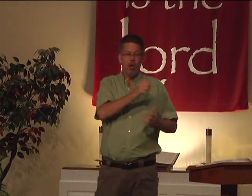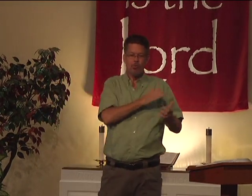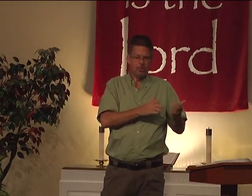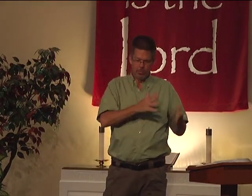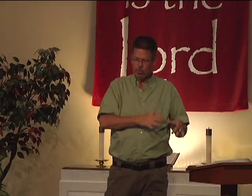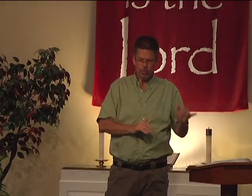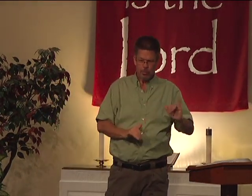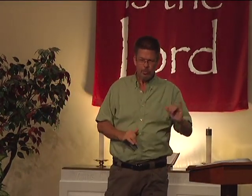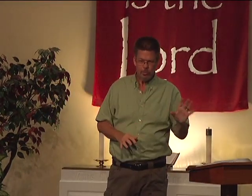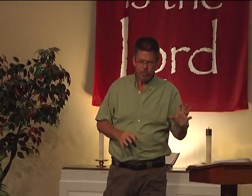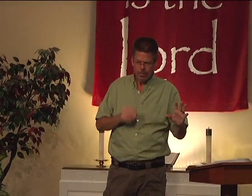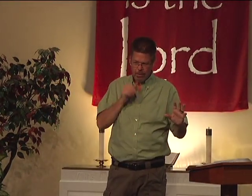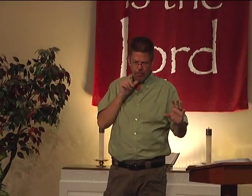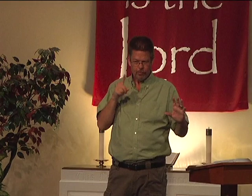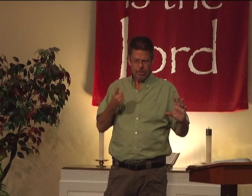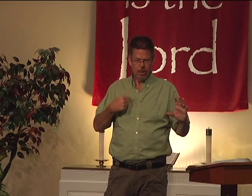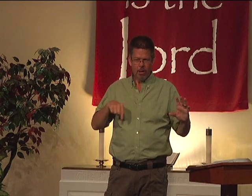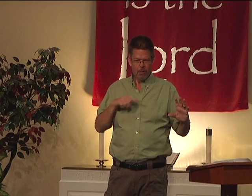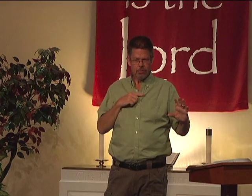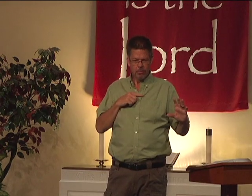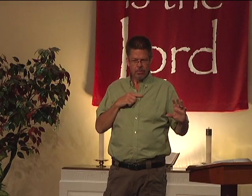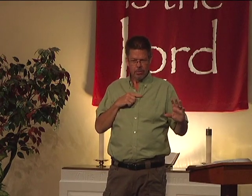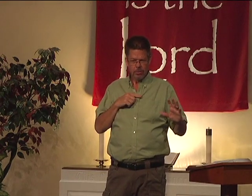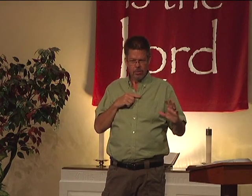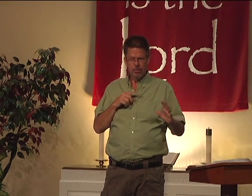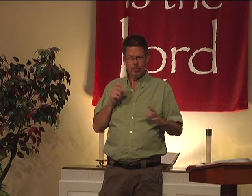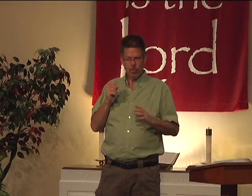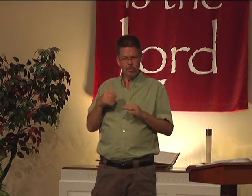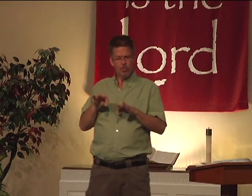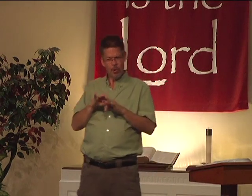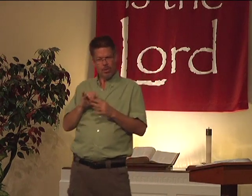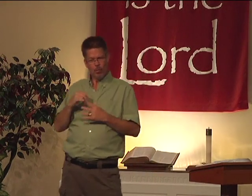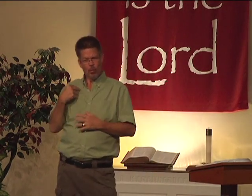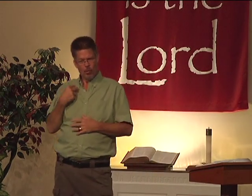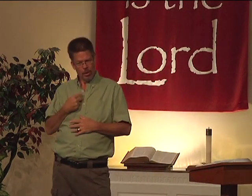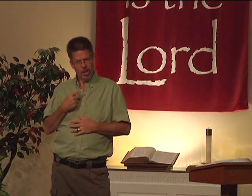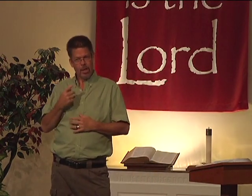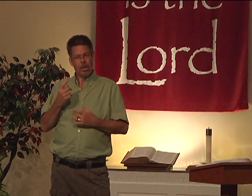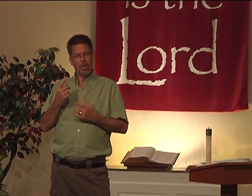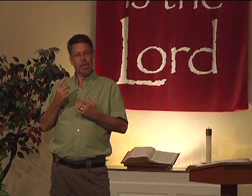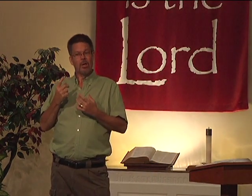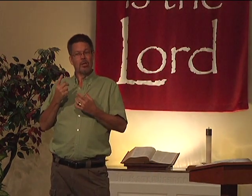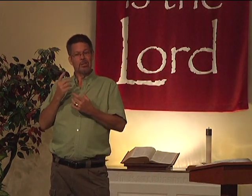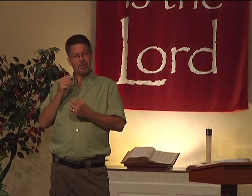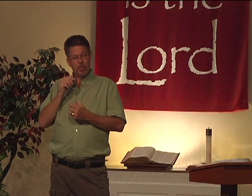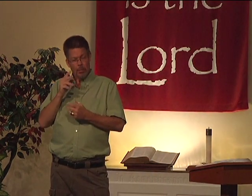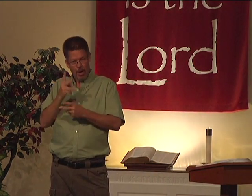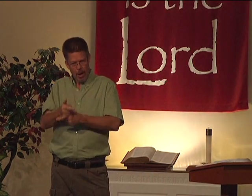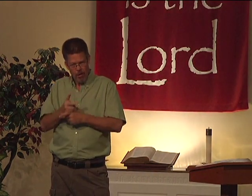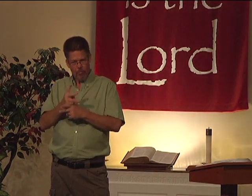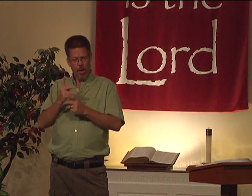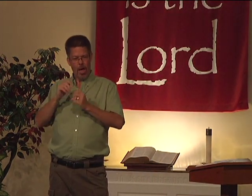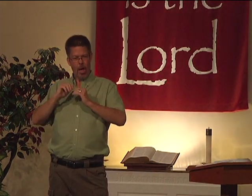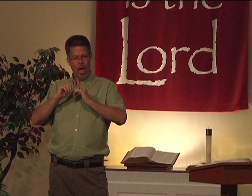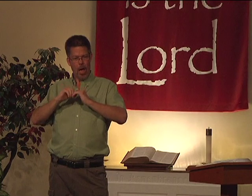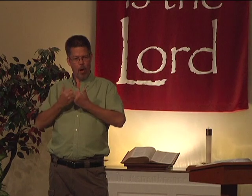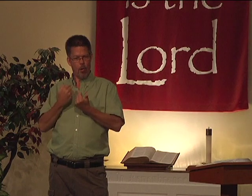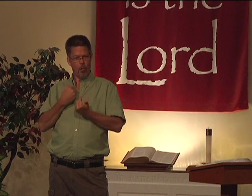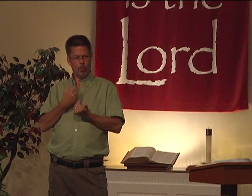mistakes. But even non-Christians do that too. It's not just us. But it's really important that we are careful